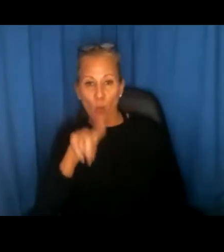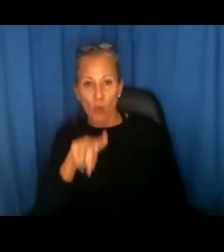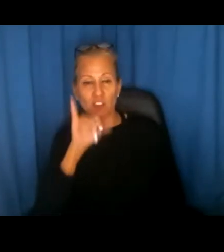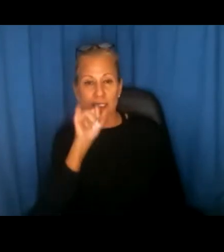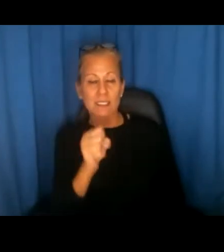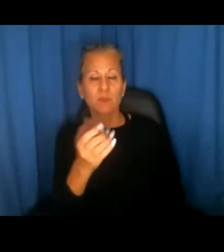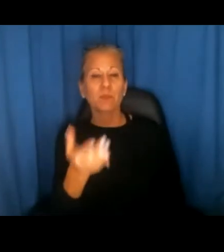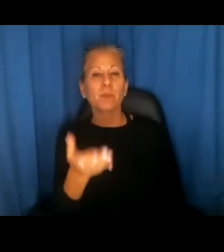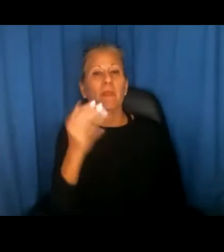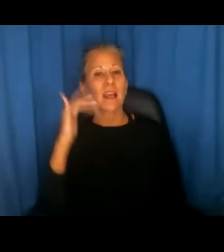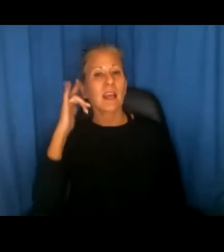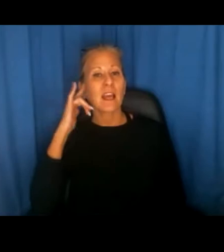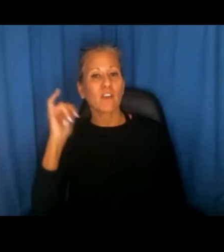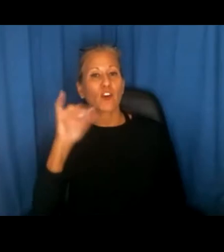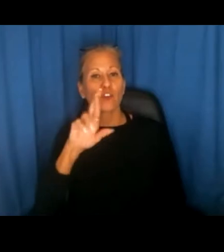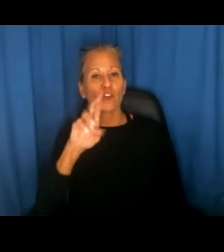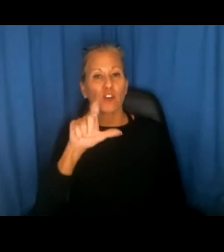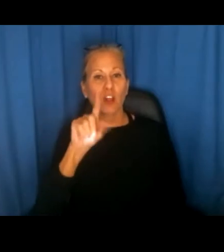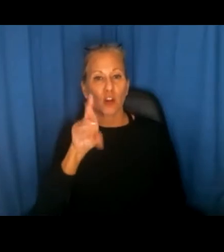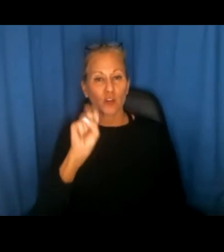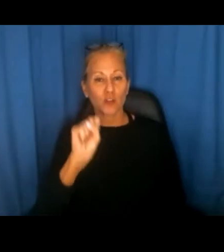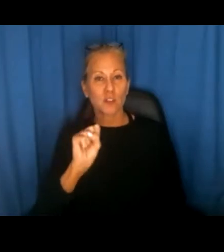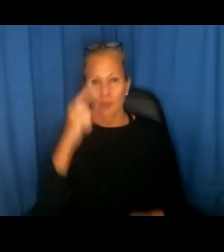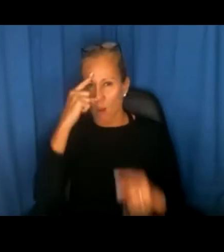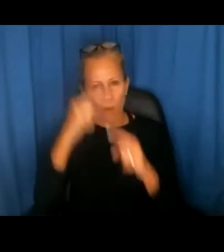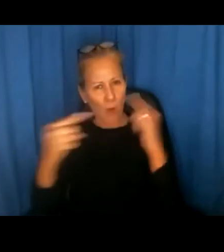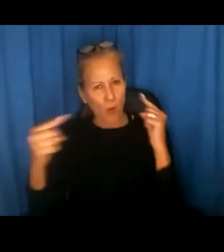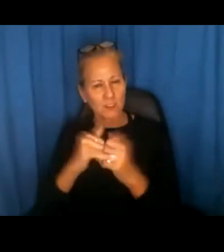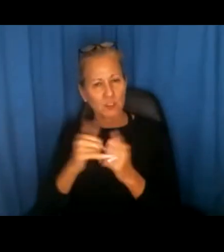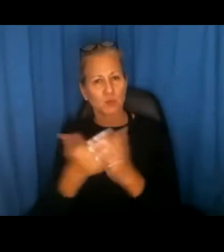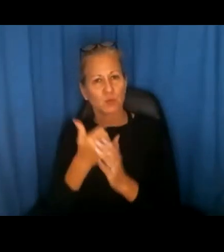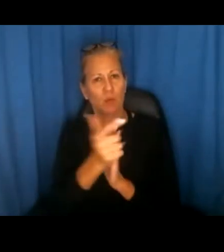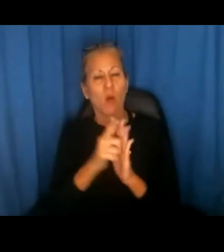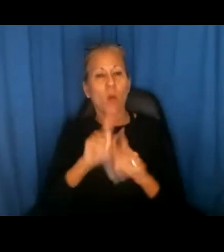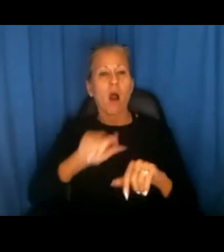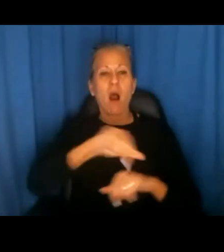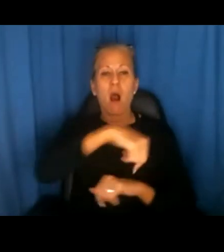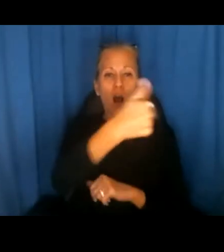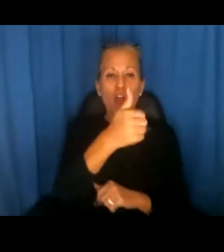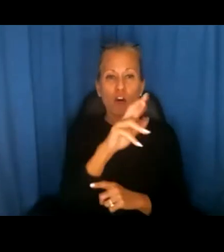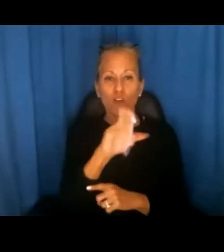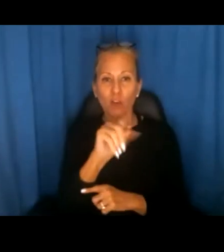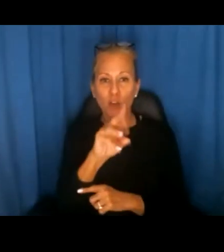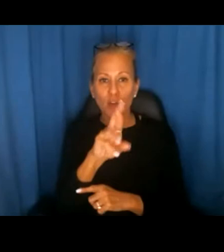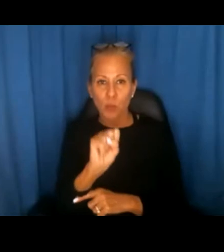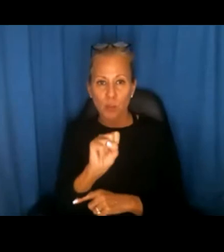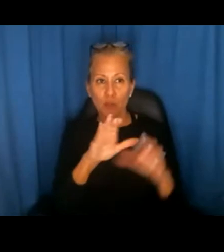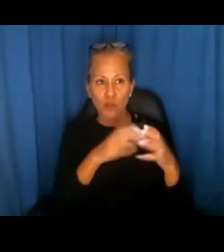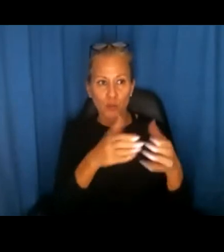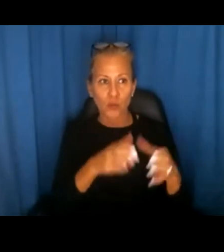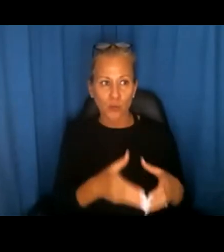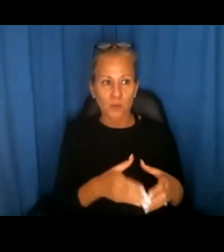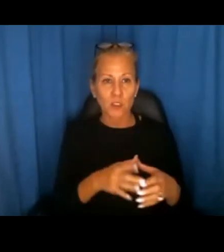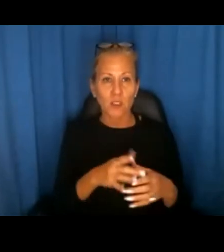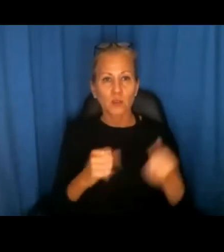question indicated that the California realtors oppose this legislation while a number of other realtor or realtors groups, they said here,